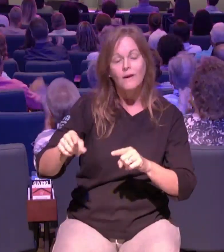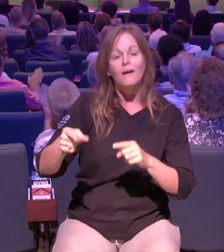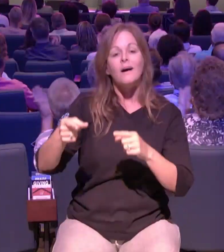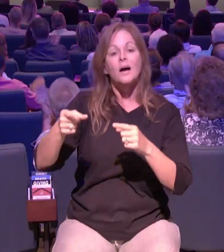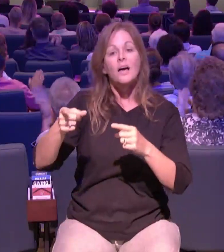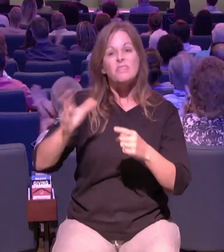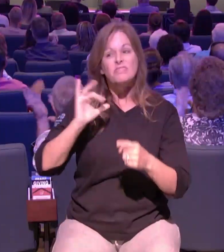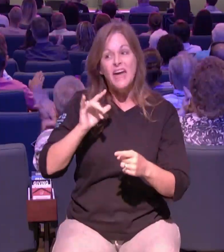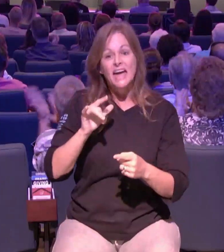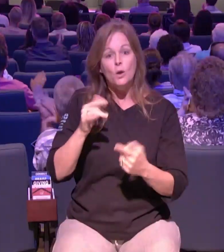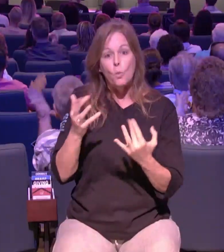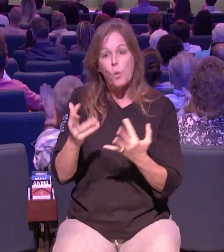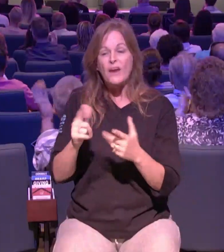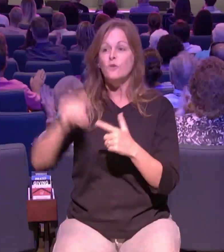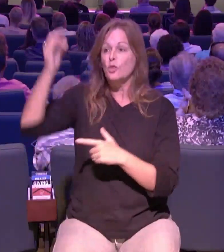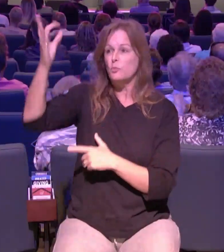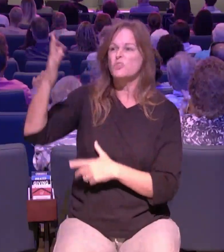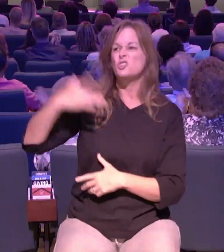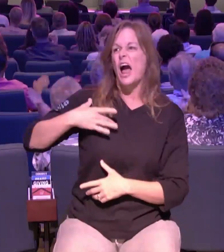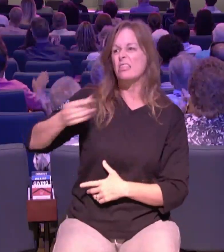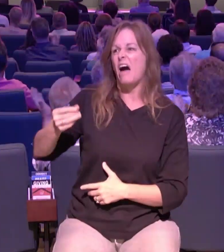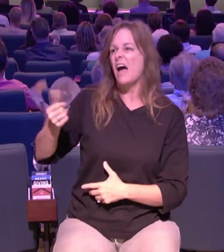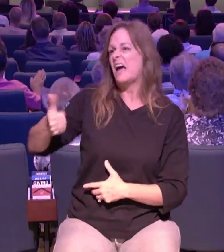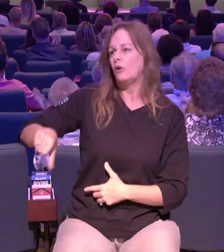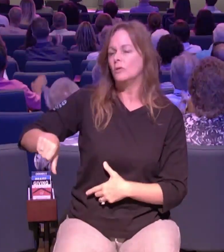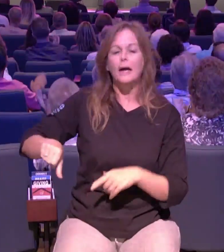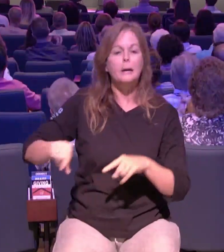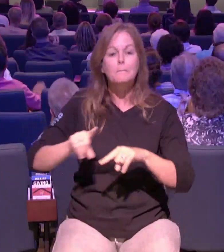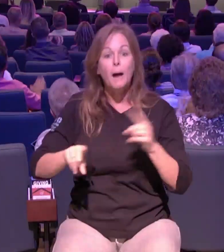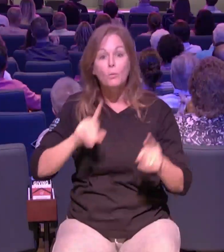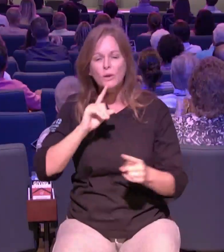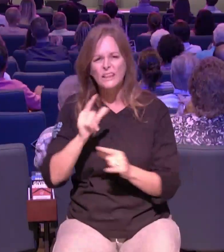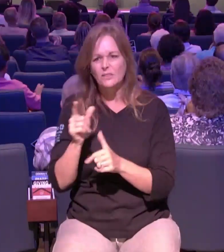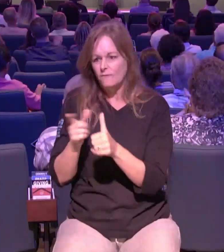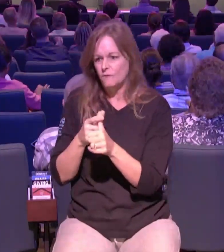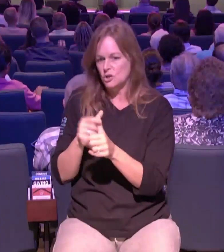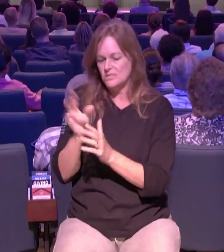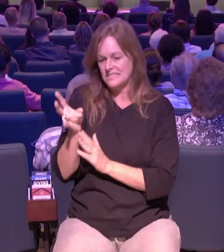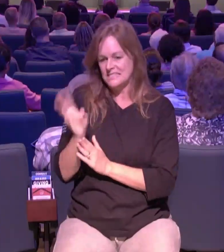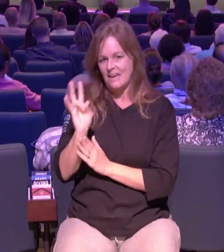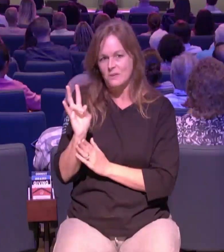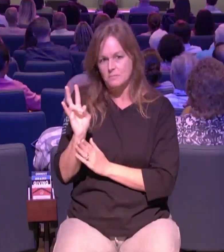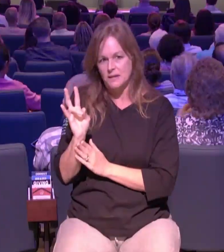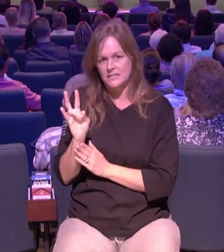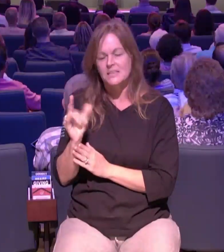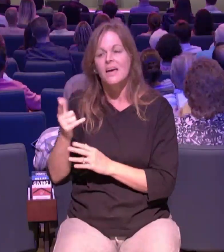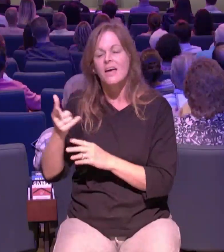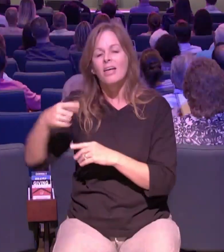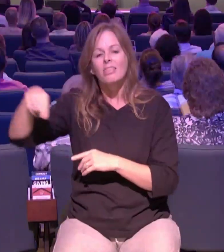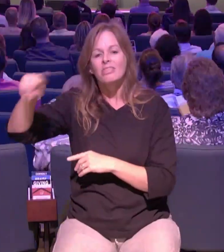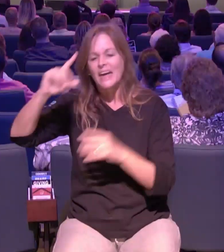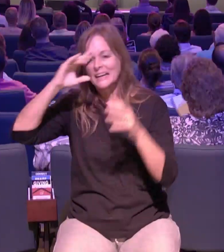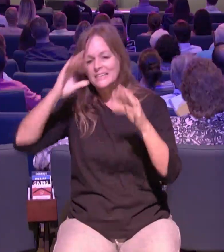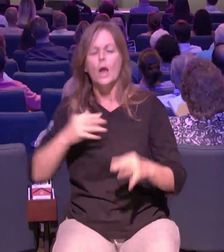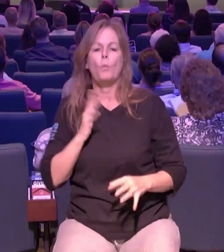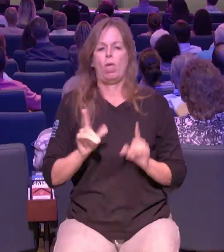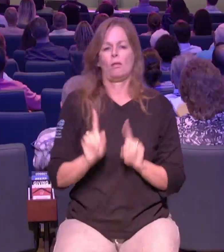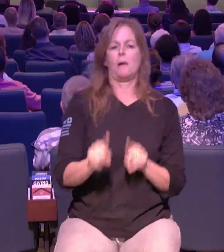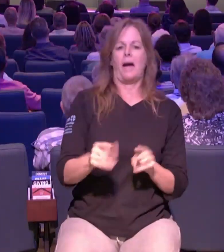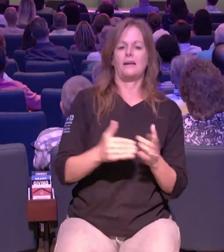might just be a smile might just be coming in and setting a room up so a kid can